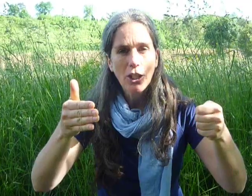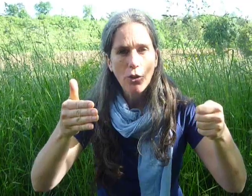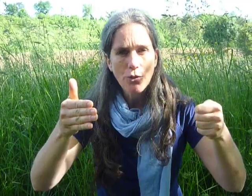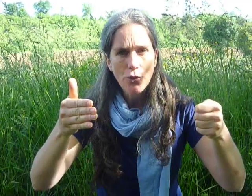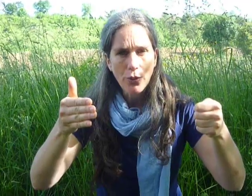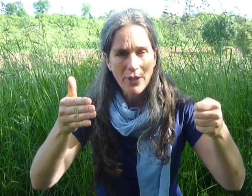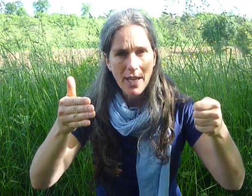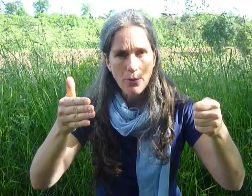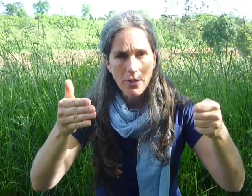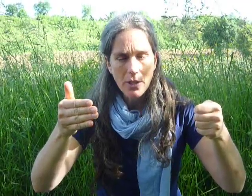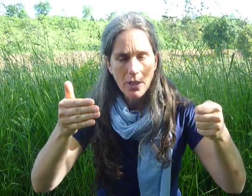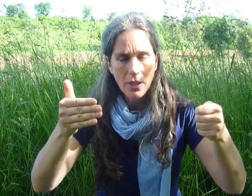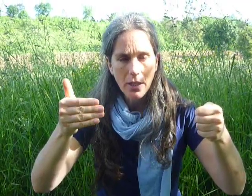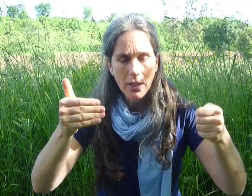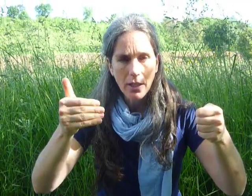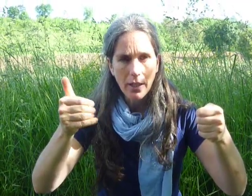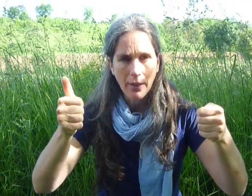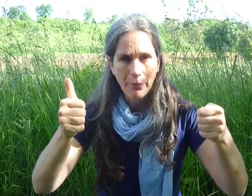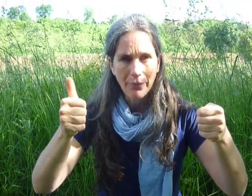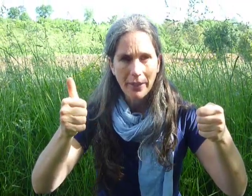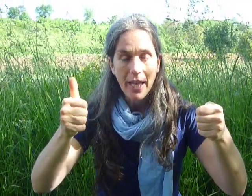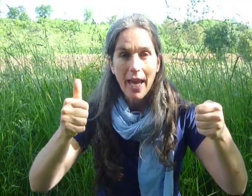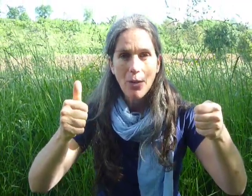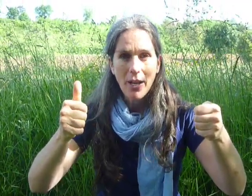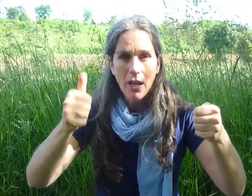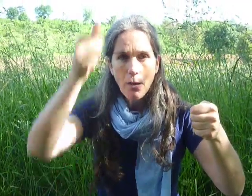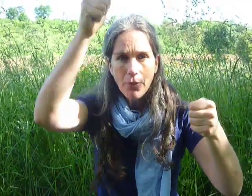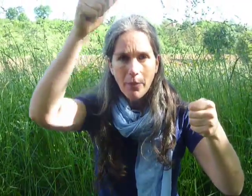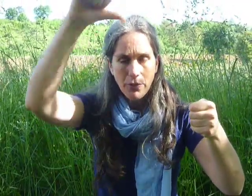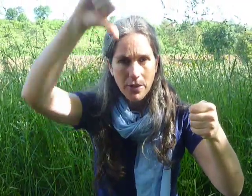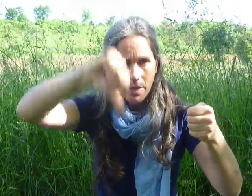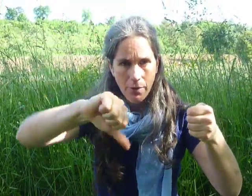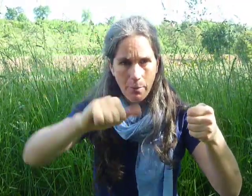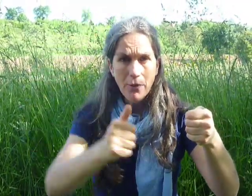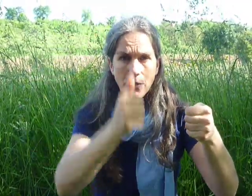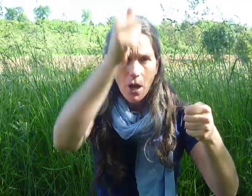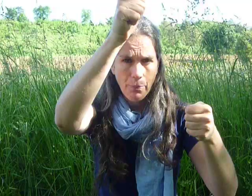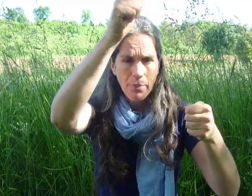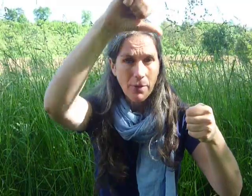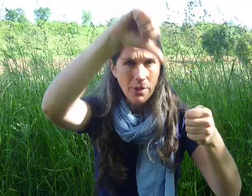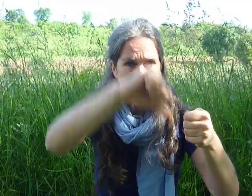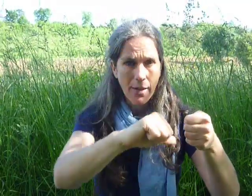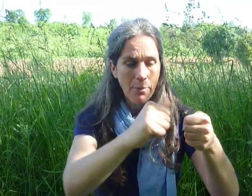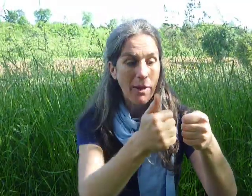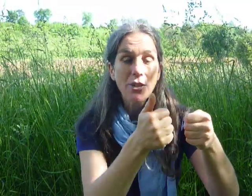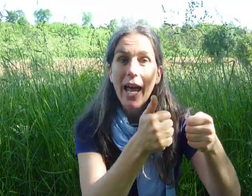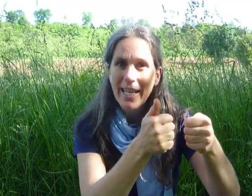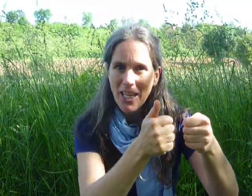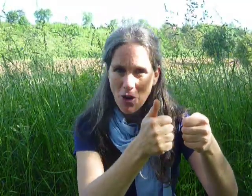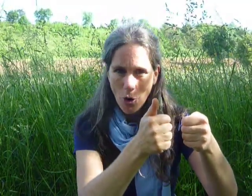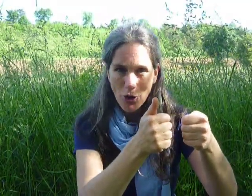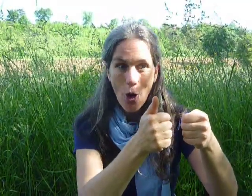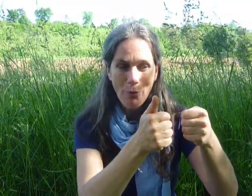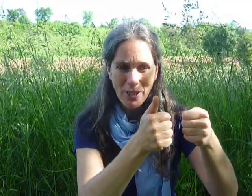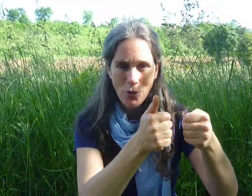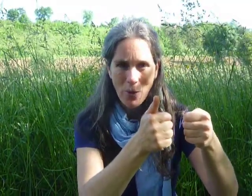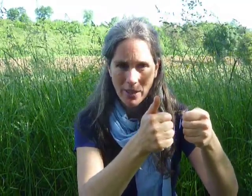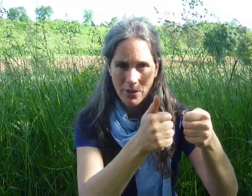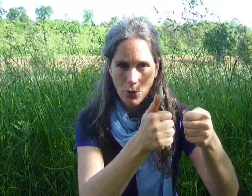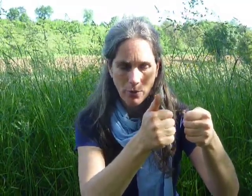closed the door of his house. And he went up the mountain, down the mountain, up the mountain, down the mountain and he knocked on Mr. Wiggle's door.